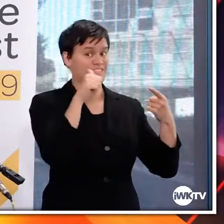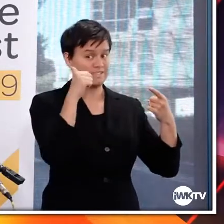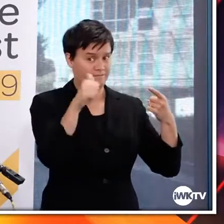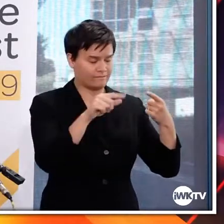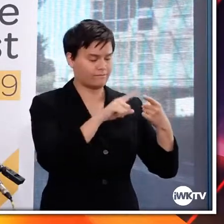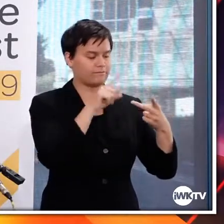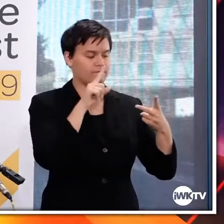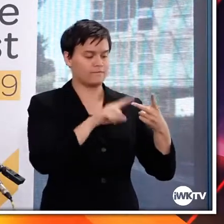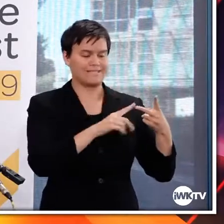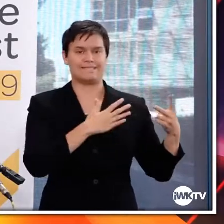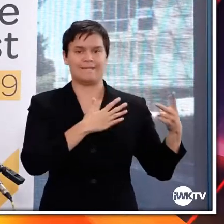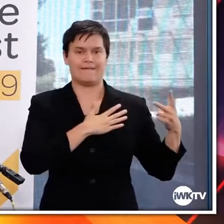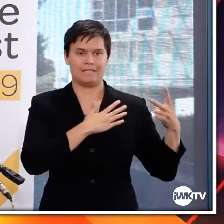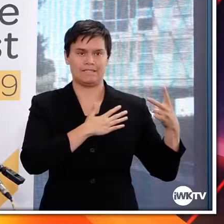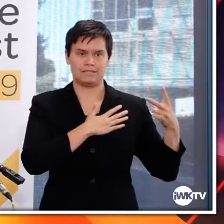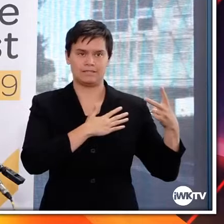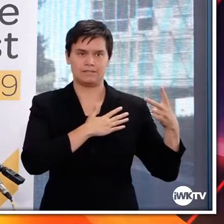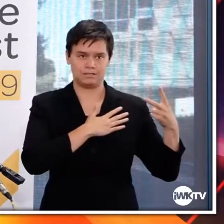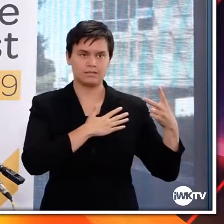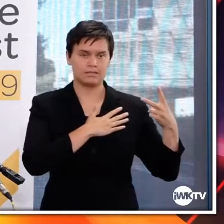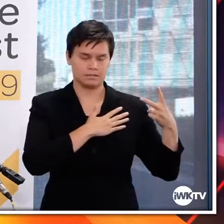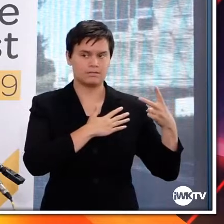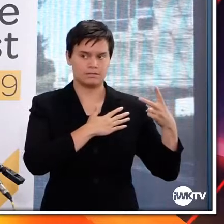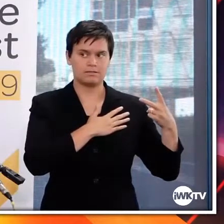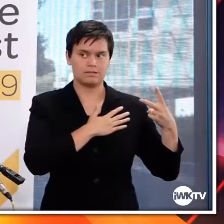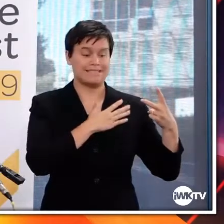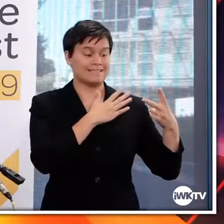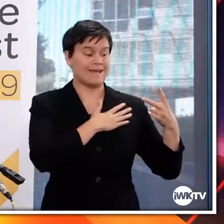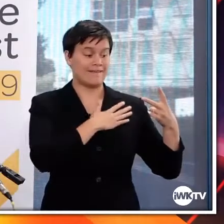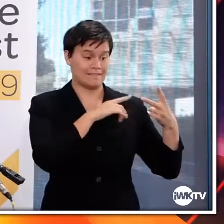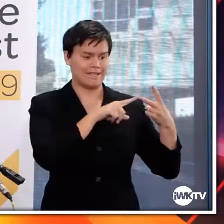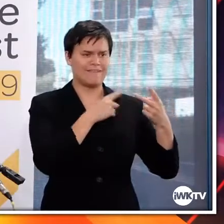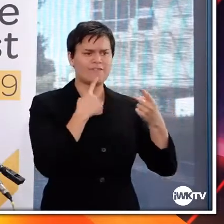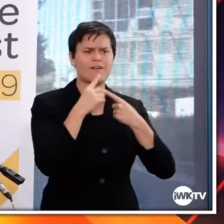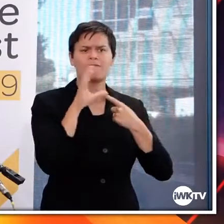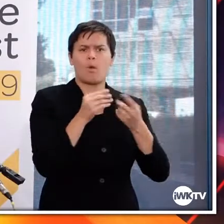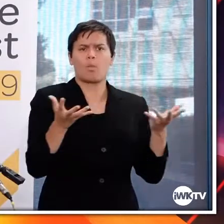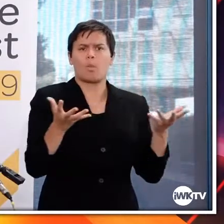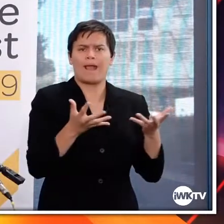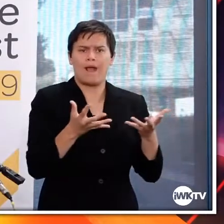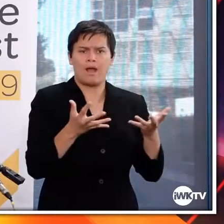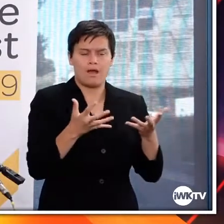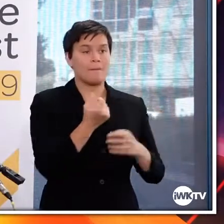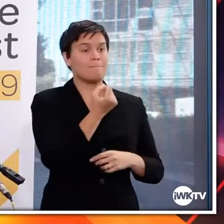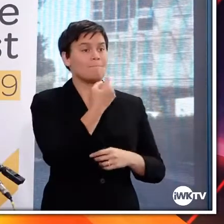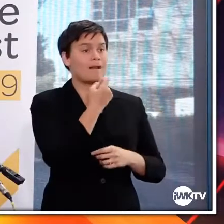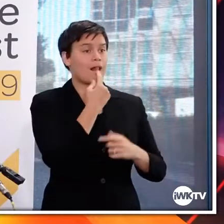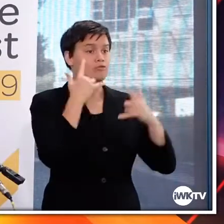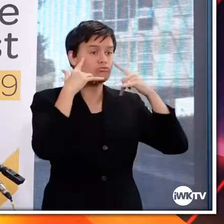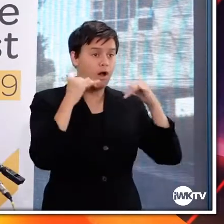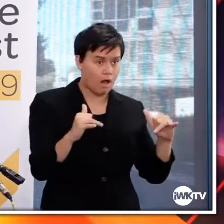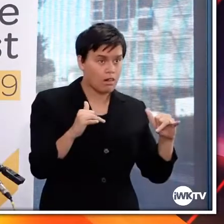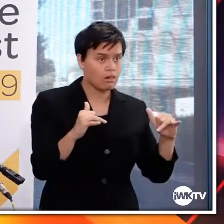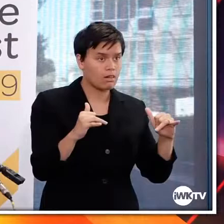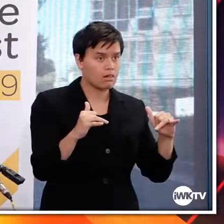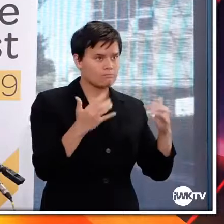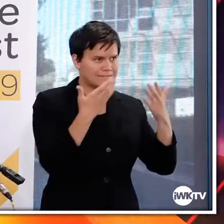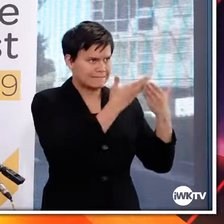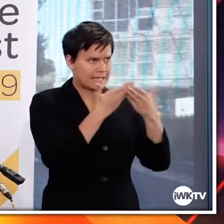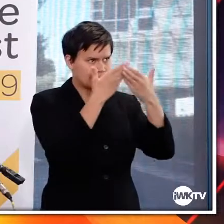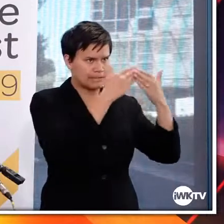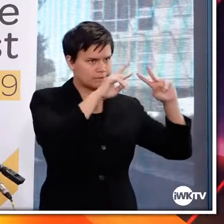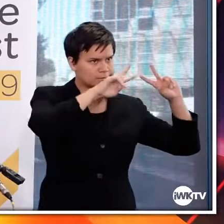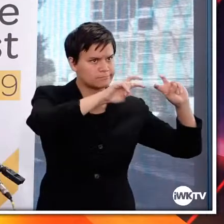Also very important. And this is received both from clinical studies, but also New Zealand has been in a fortunate position